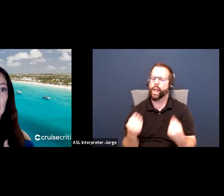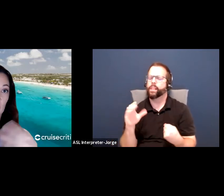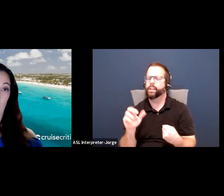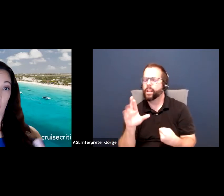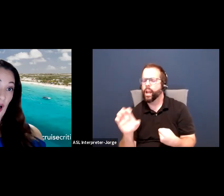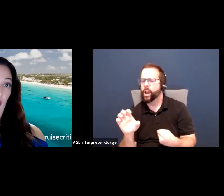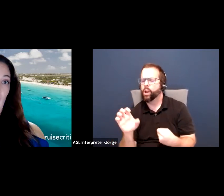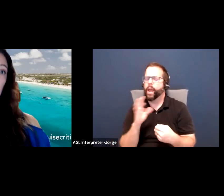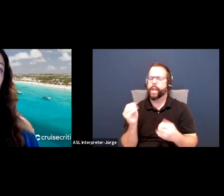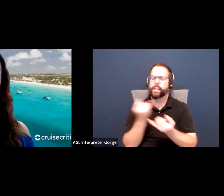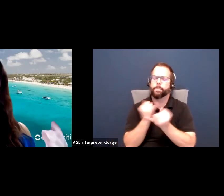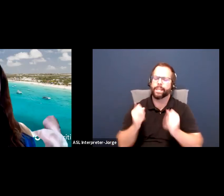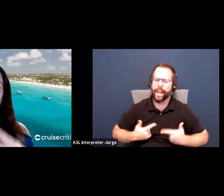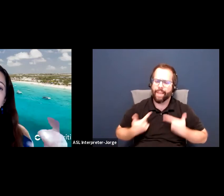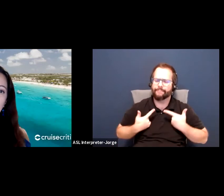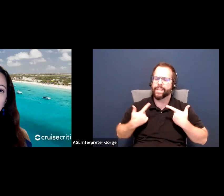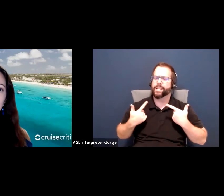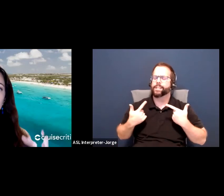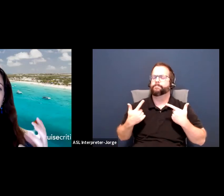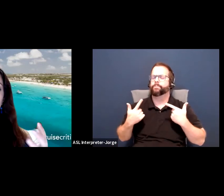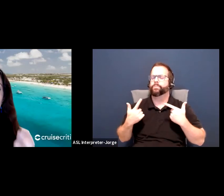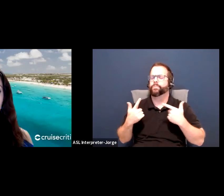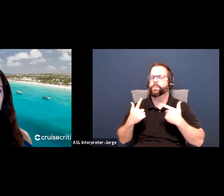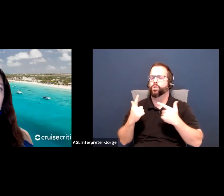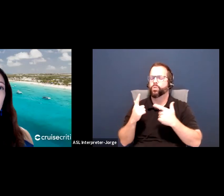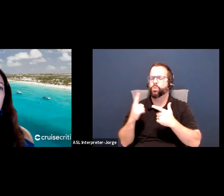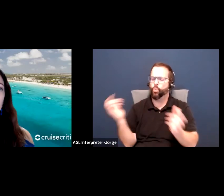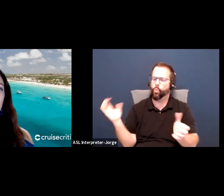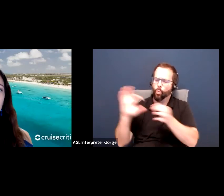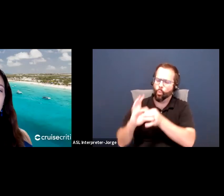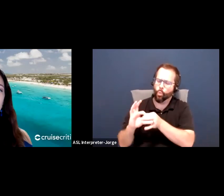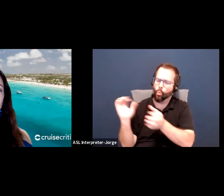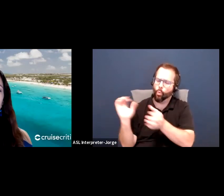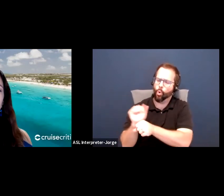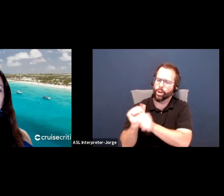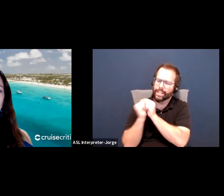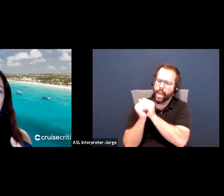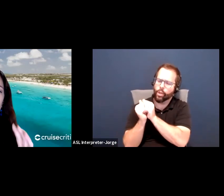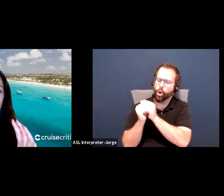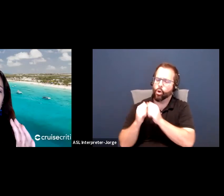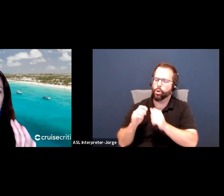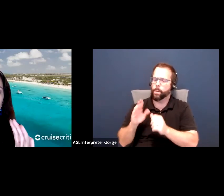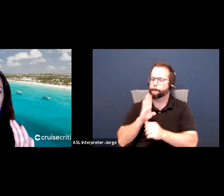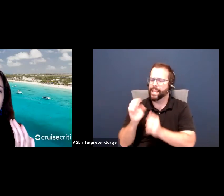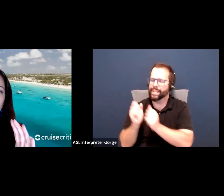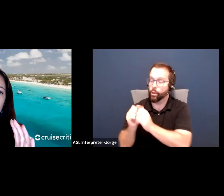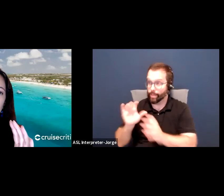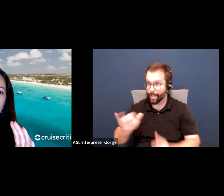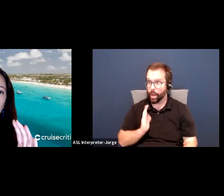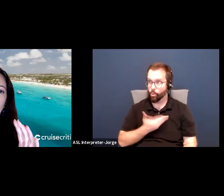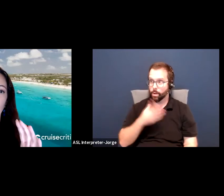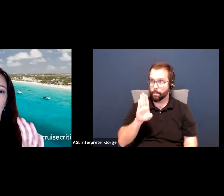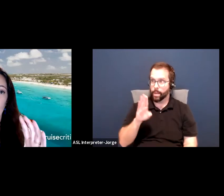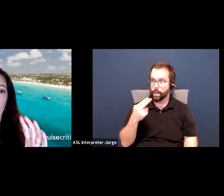together and work well. And so our BHAG was about that. And then we would have, every time we would get